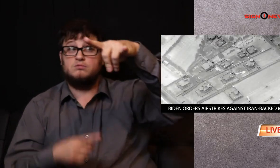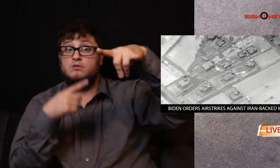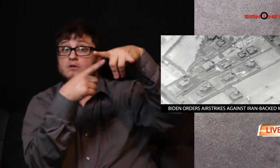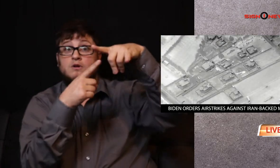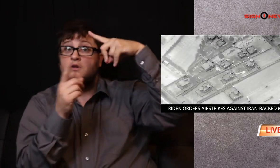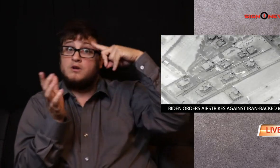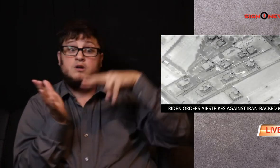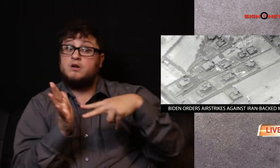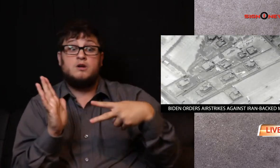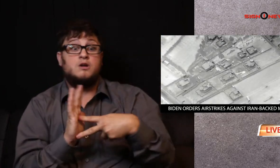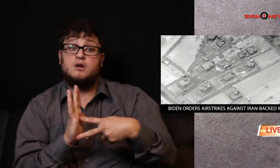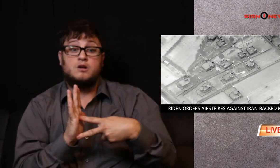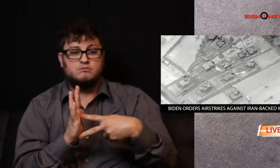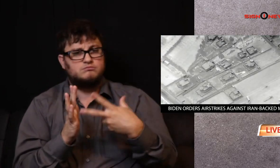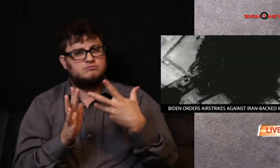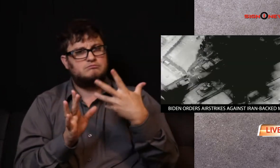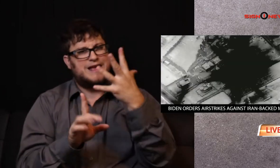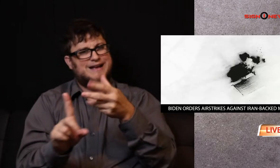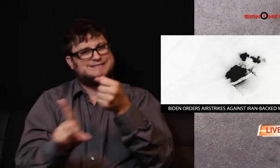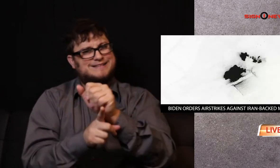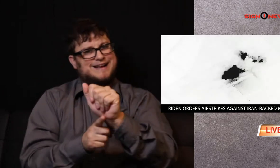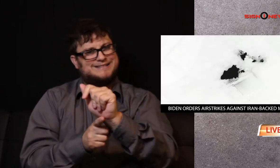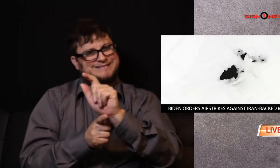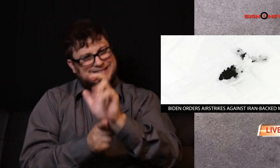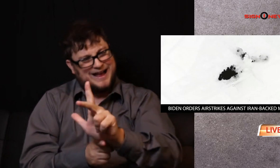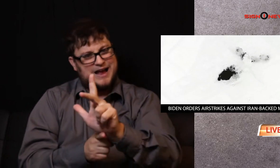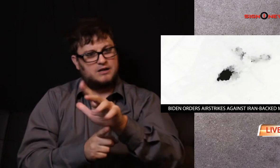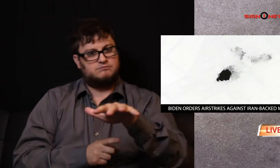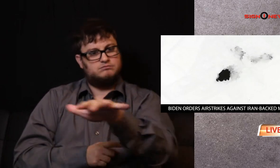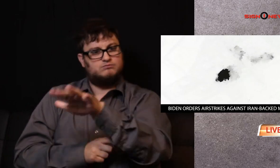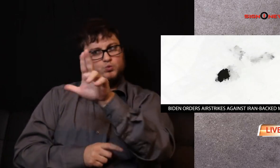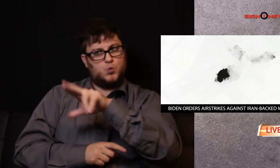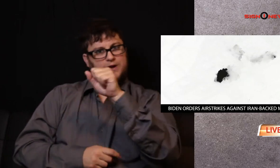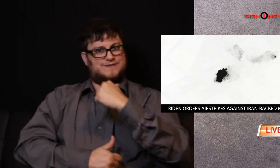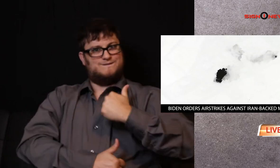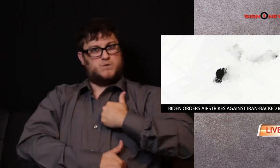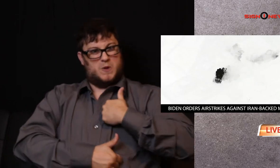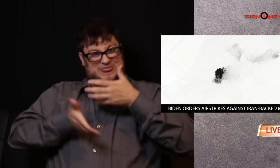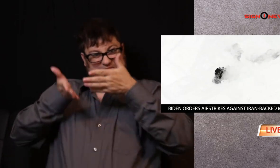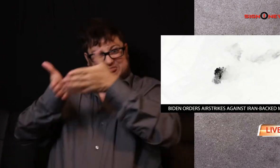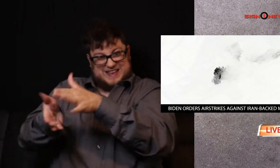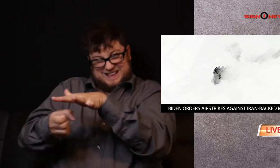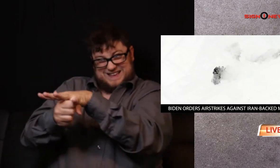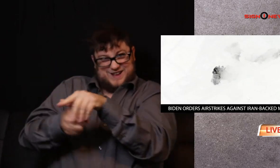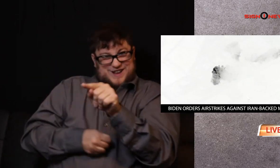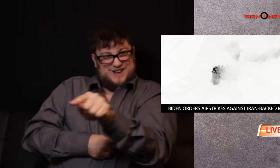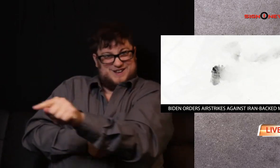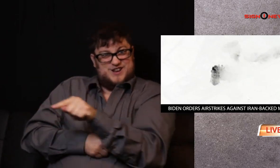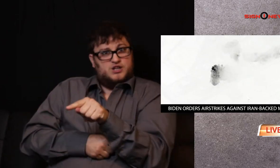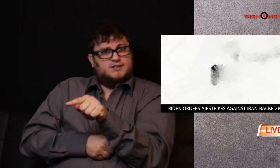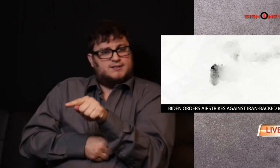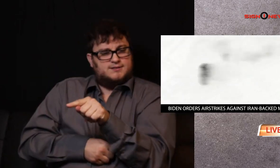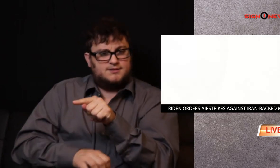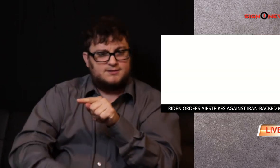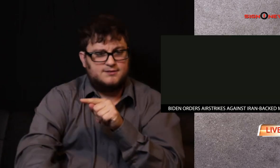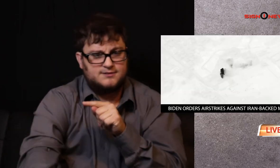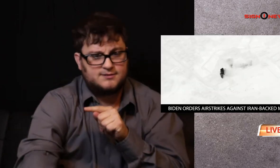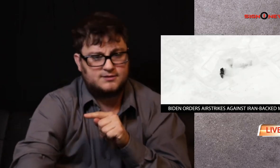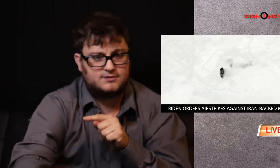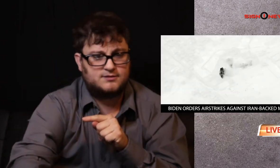The Biden administration made the decision because they suspected the use of drones to attack